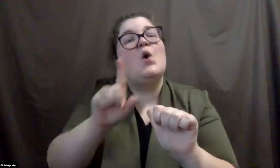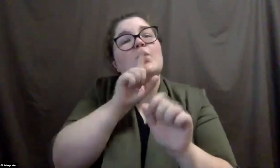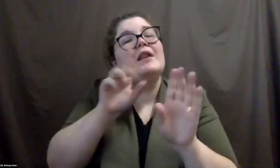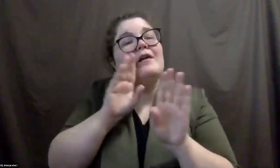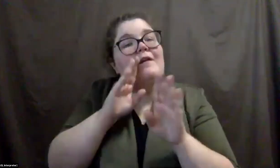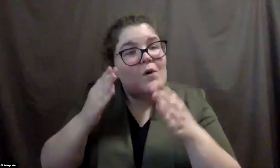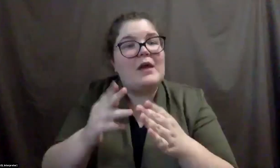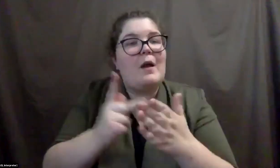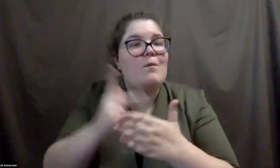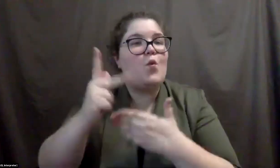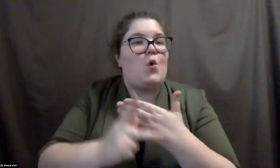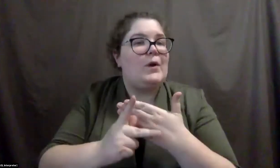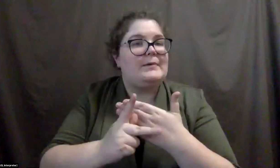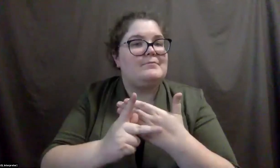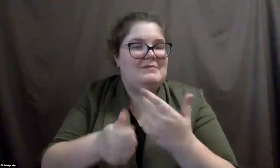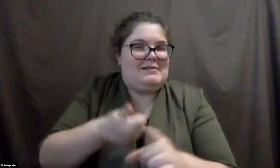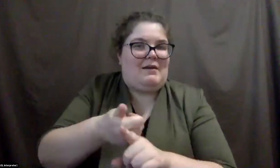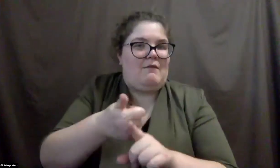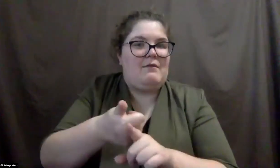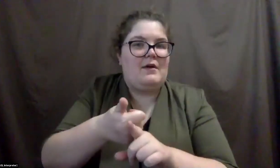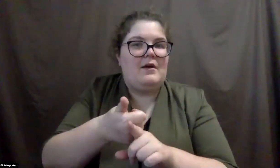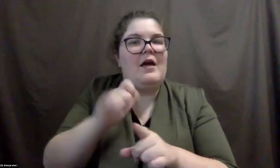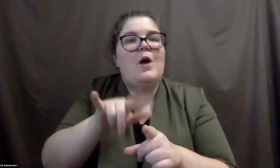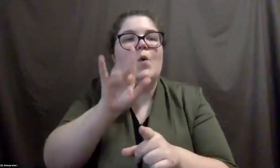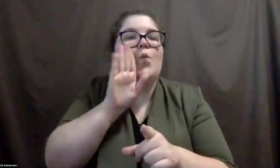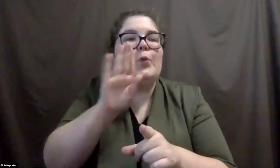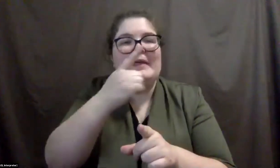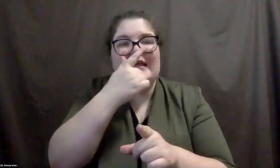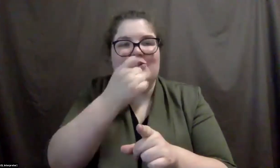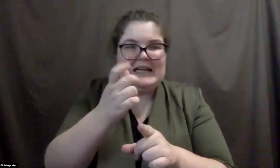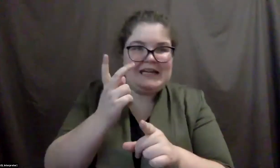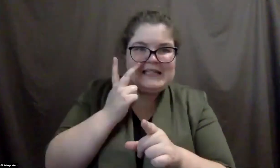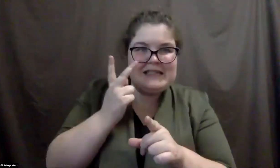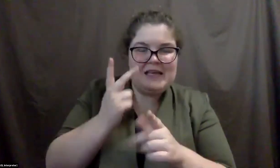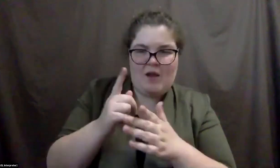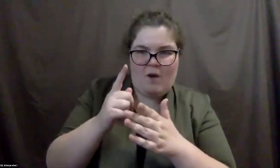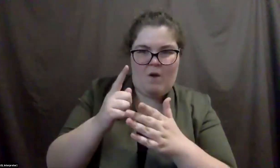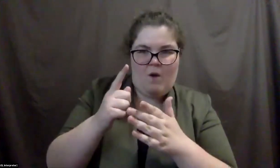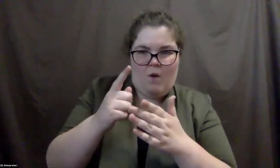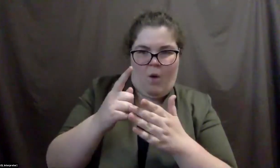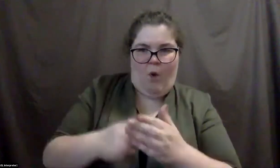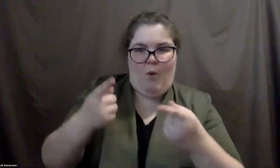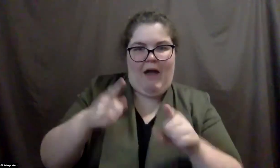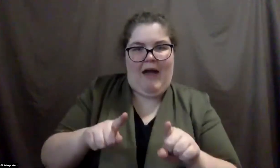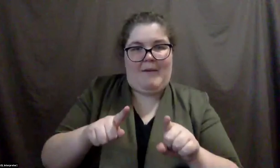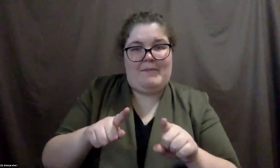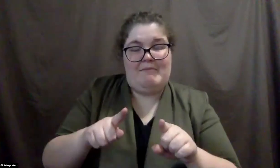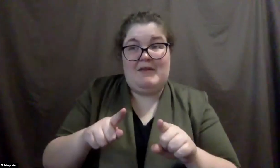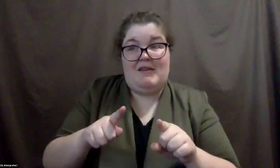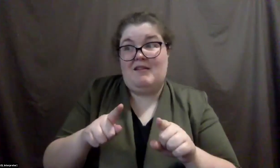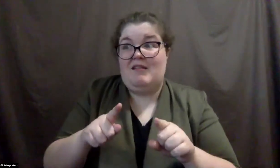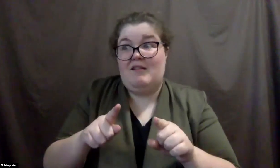program delivery. And so I, it's going to be really interesting to see what comes of that after, hopefully this